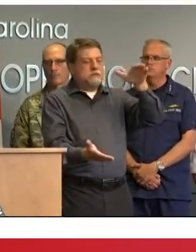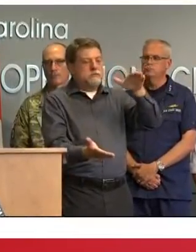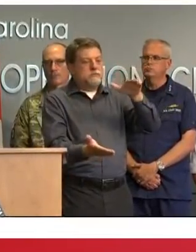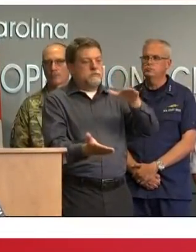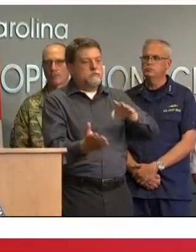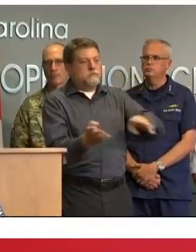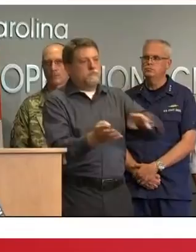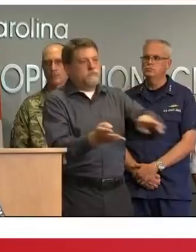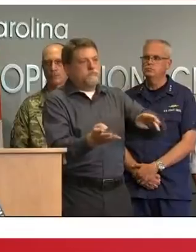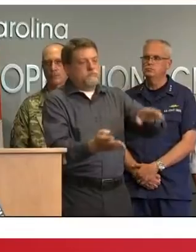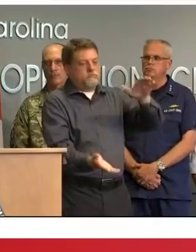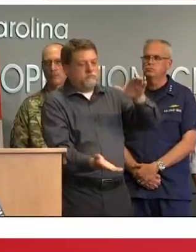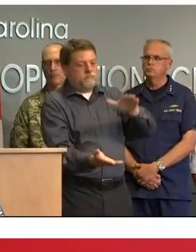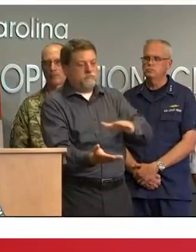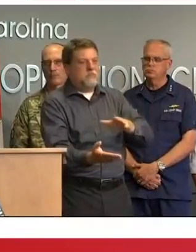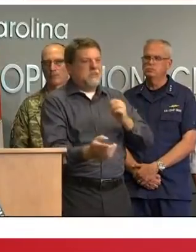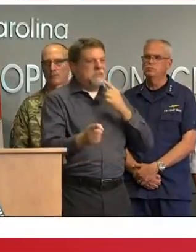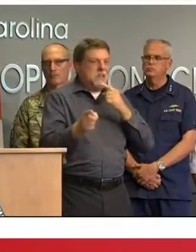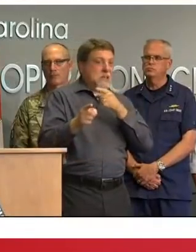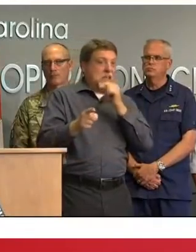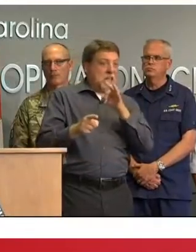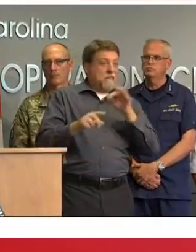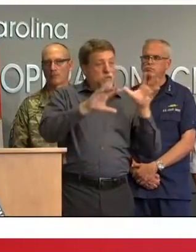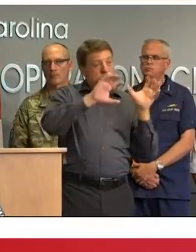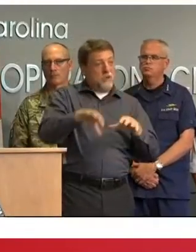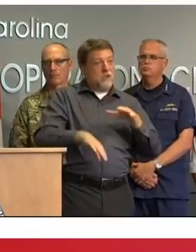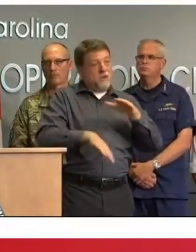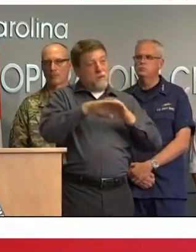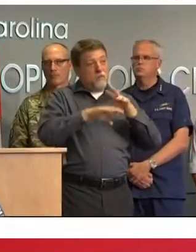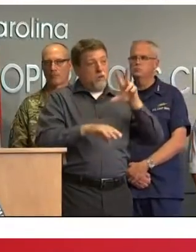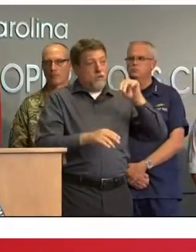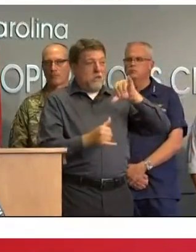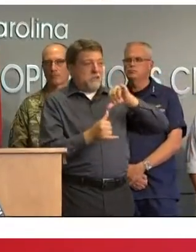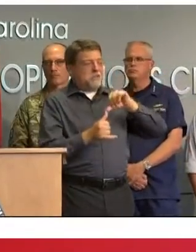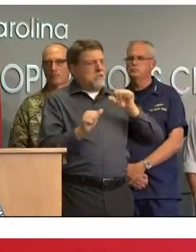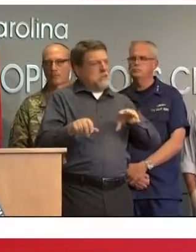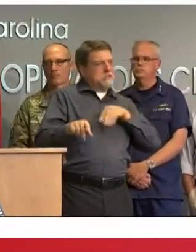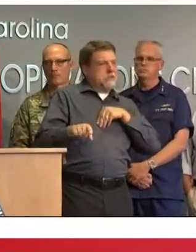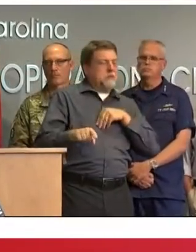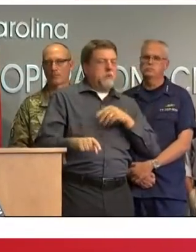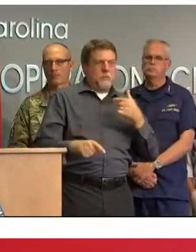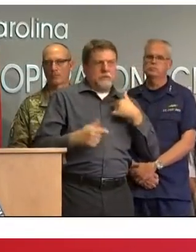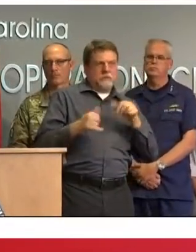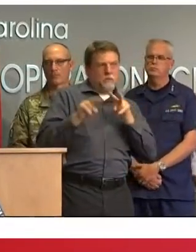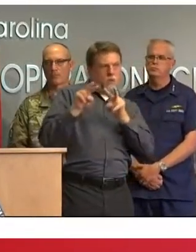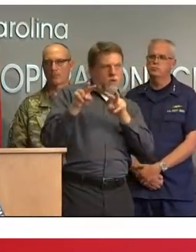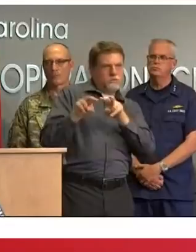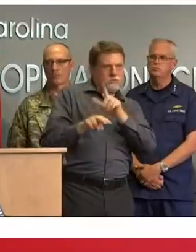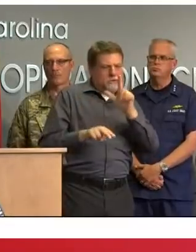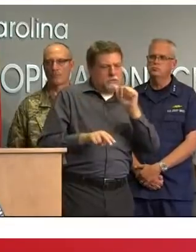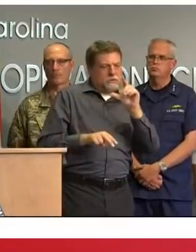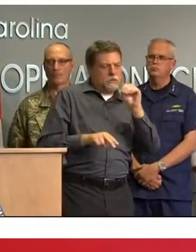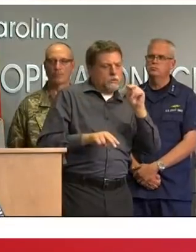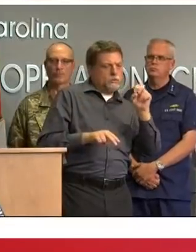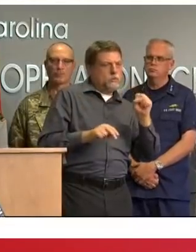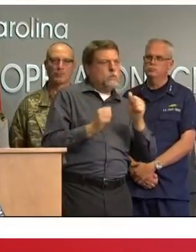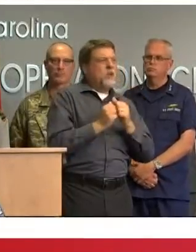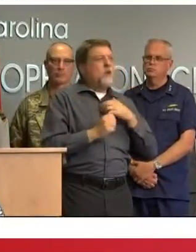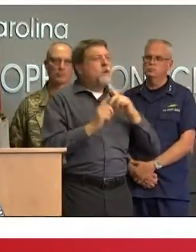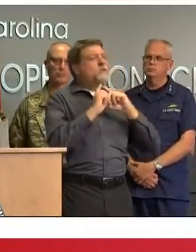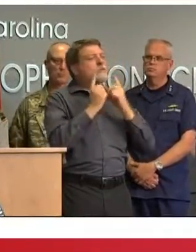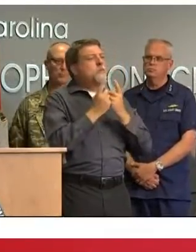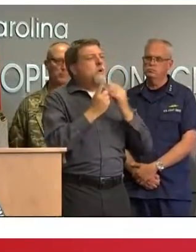take uh up to 30 inches of rain we are closely monitoring the hog lagoons with our uh department of environmental